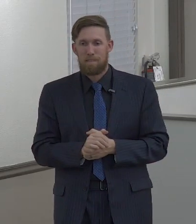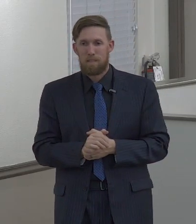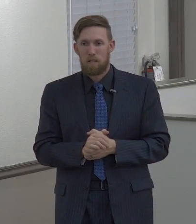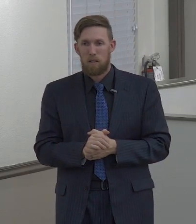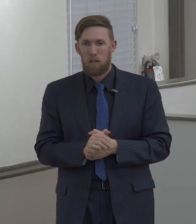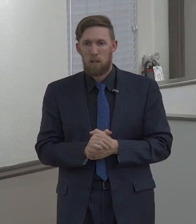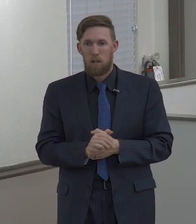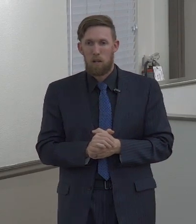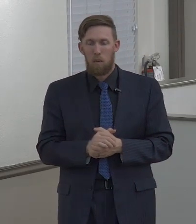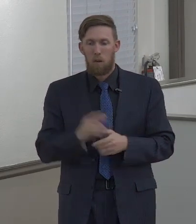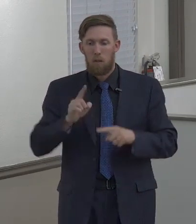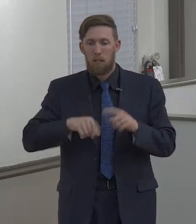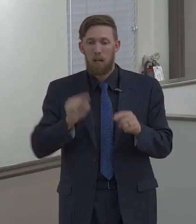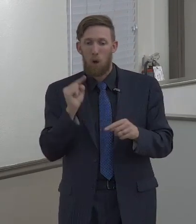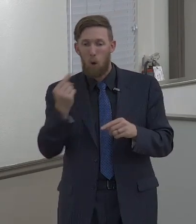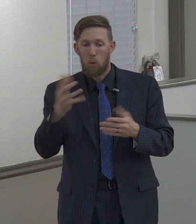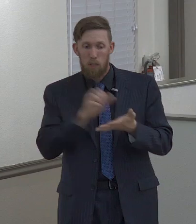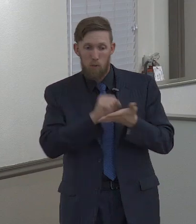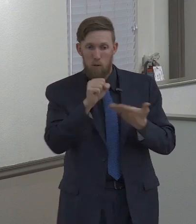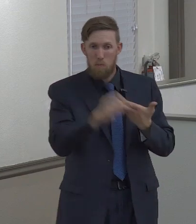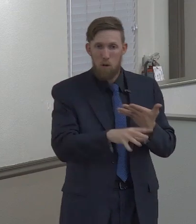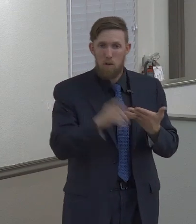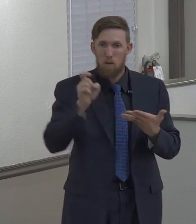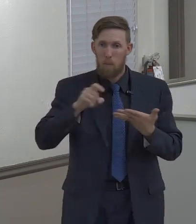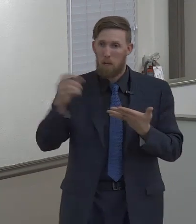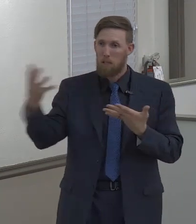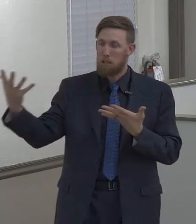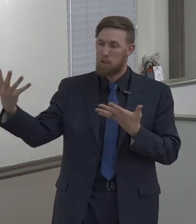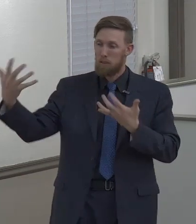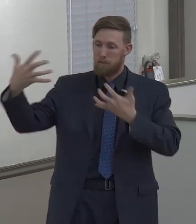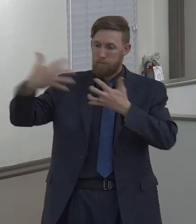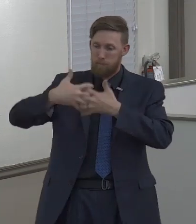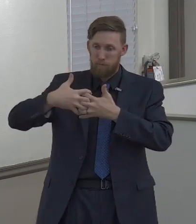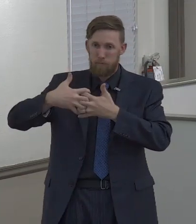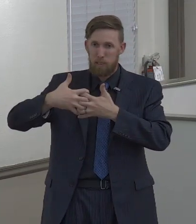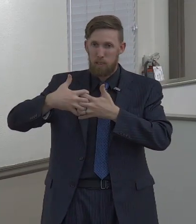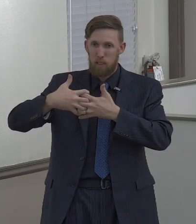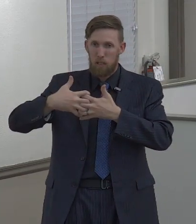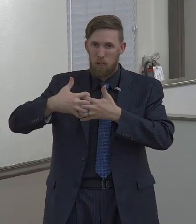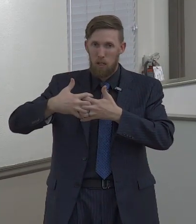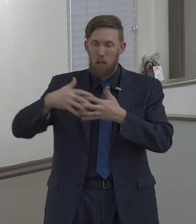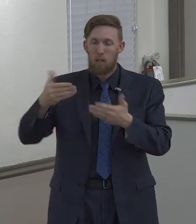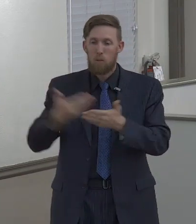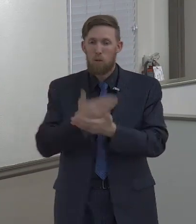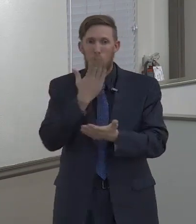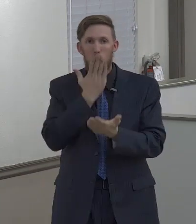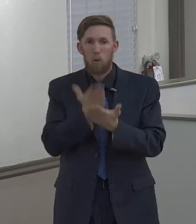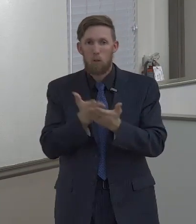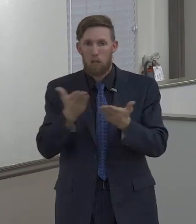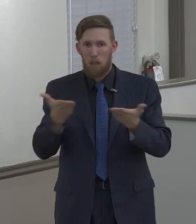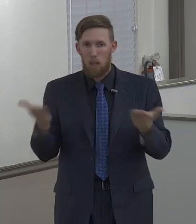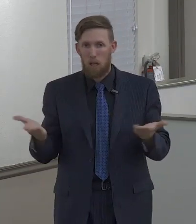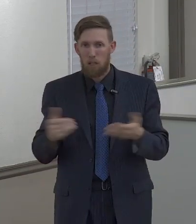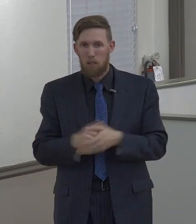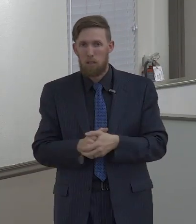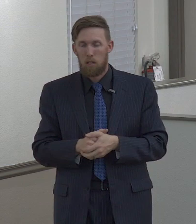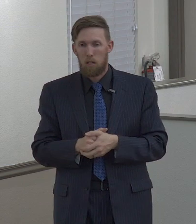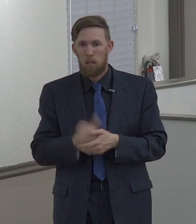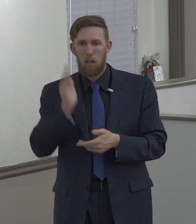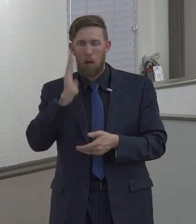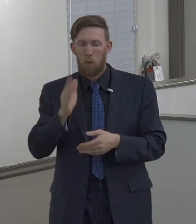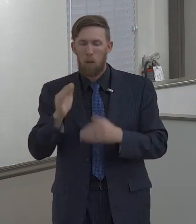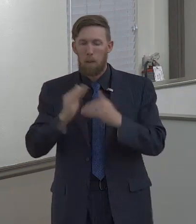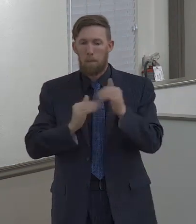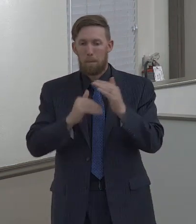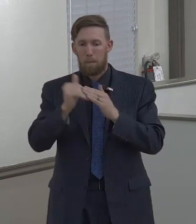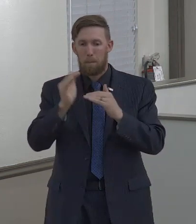just put stuff off, we're about to bond something together. And so we should put together some things that we want, some good things, some things